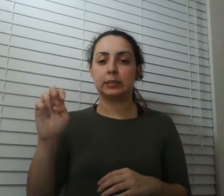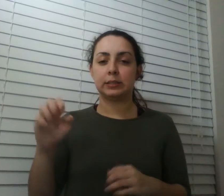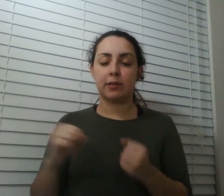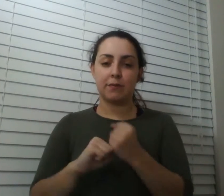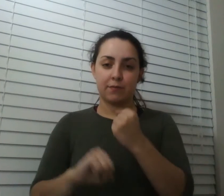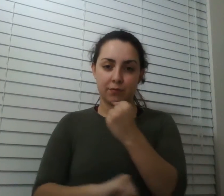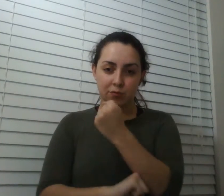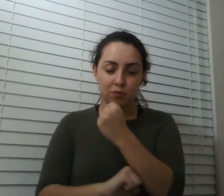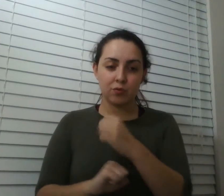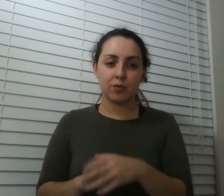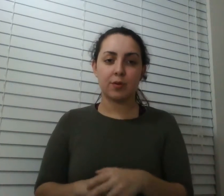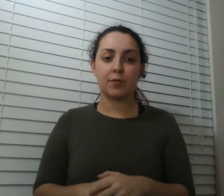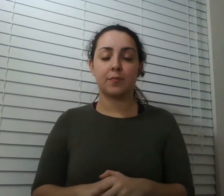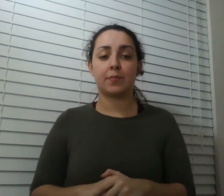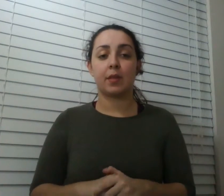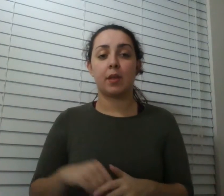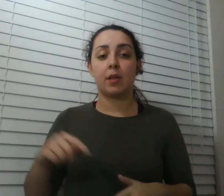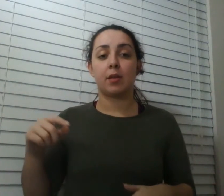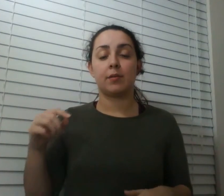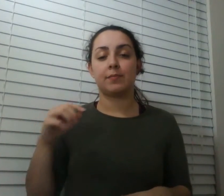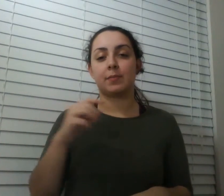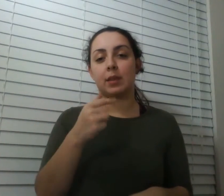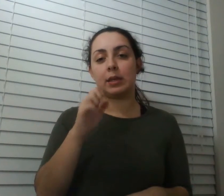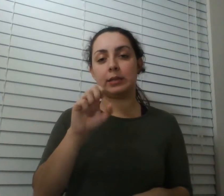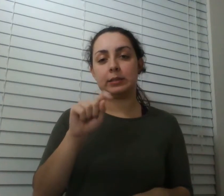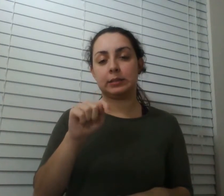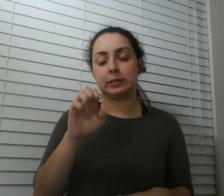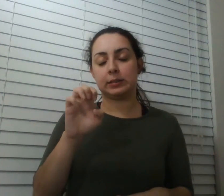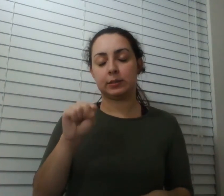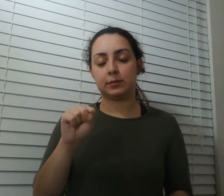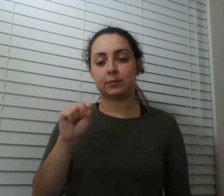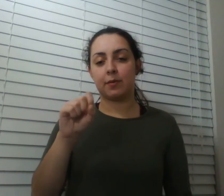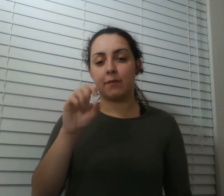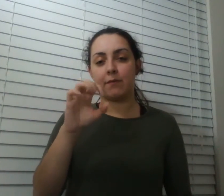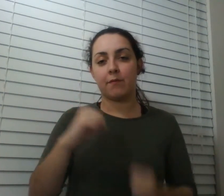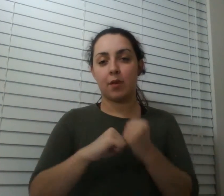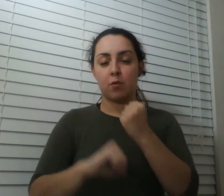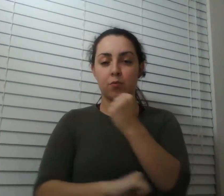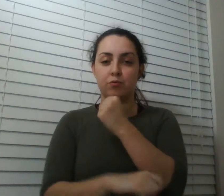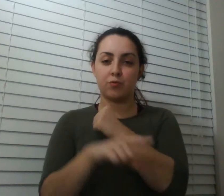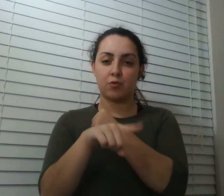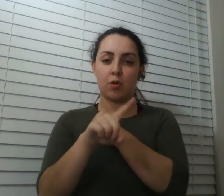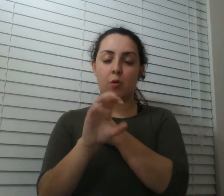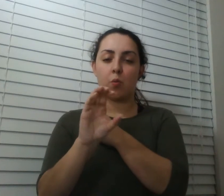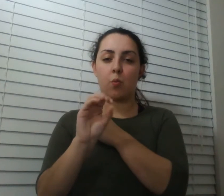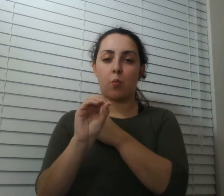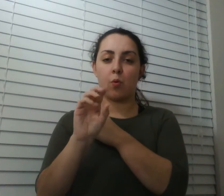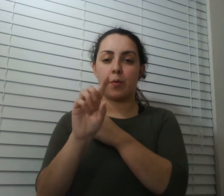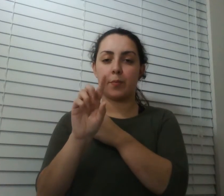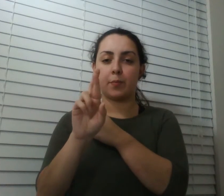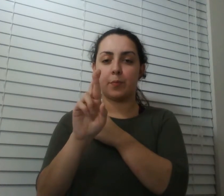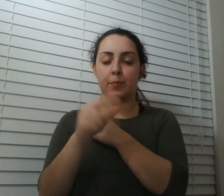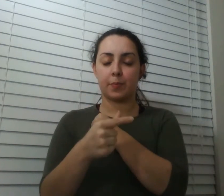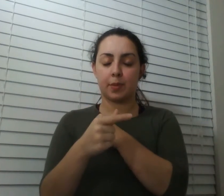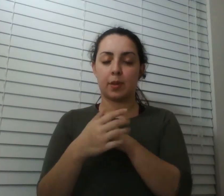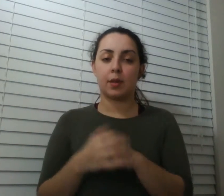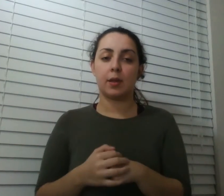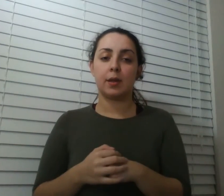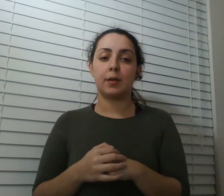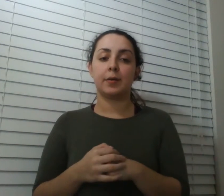at gates foundation dot org and the union of concerned scientists science for a healthy planet and a